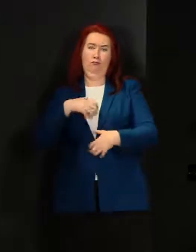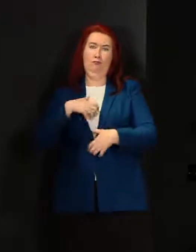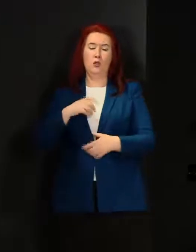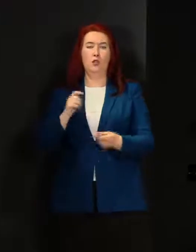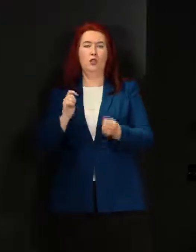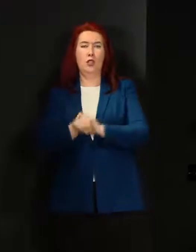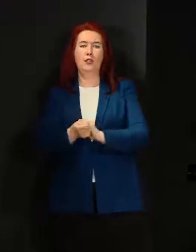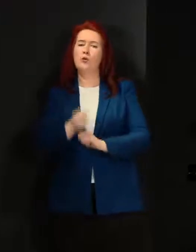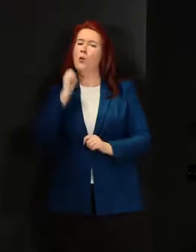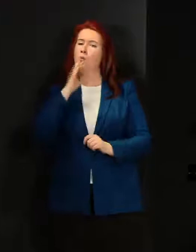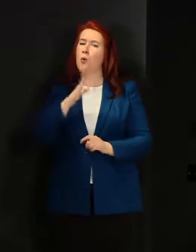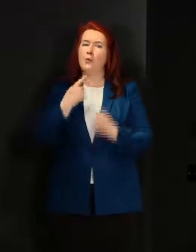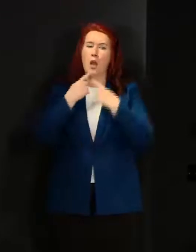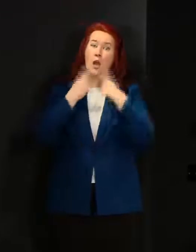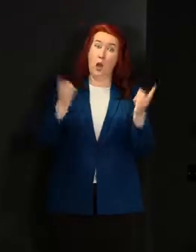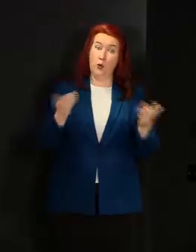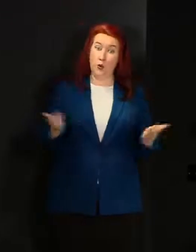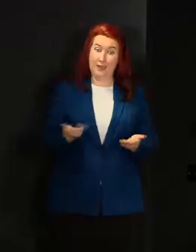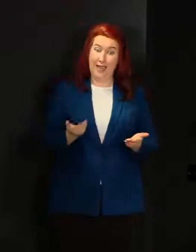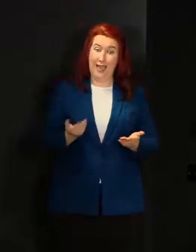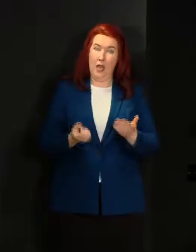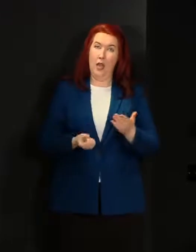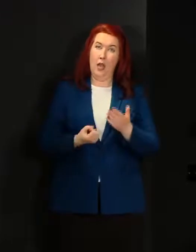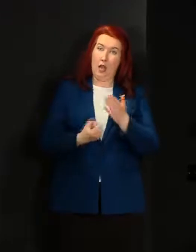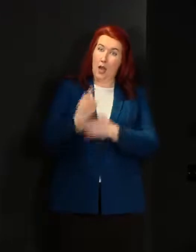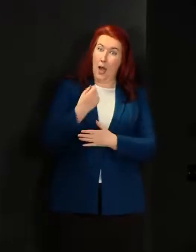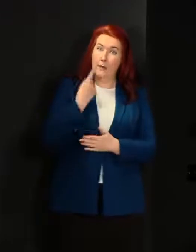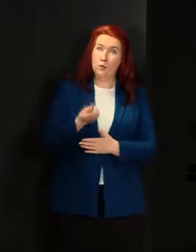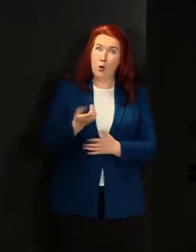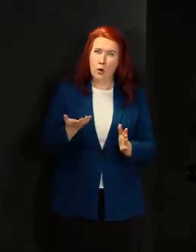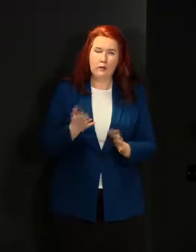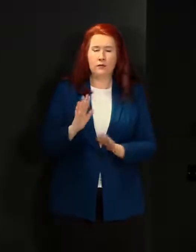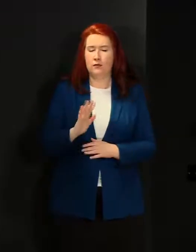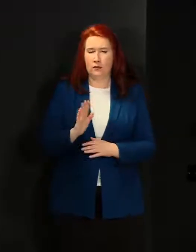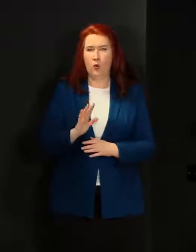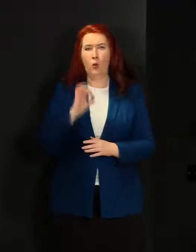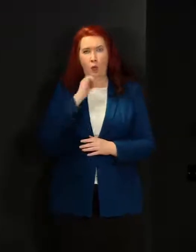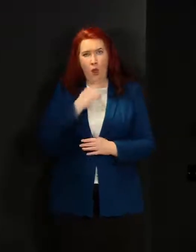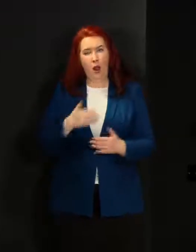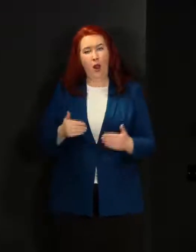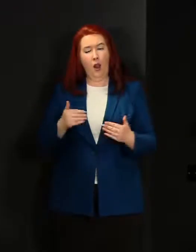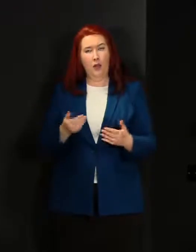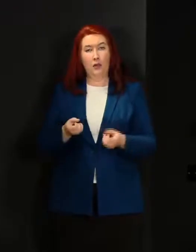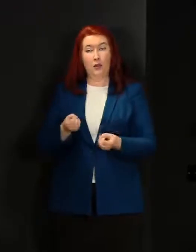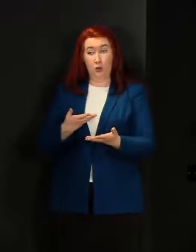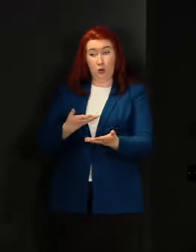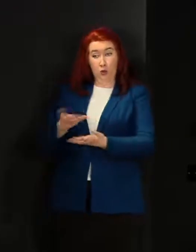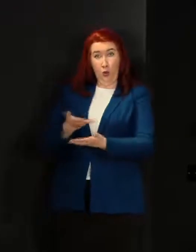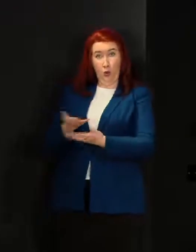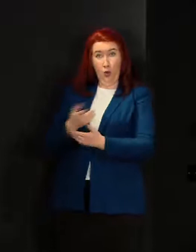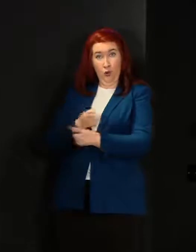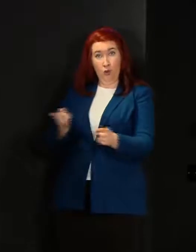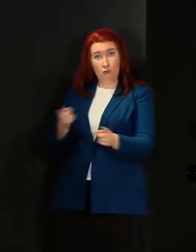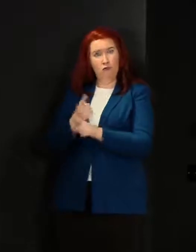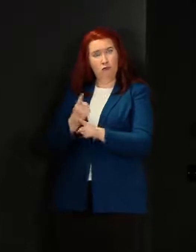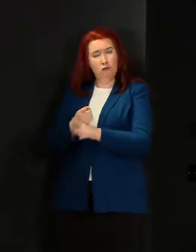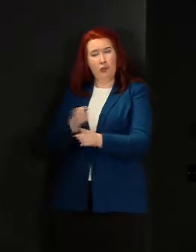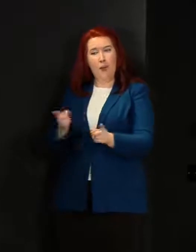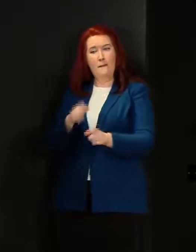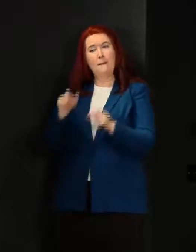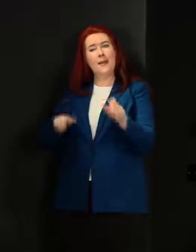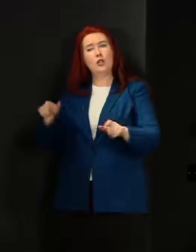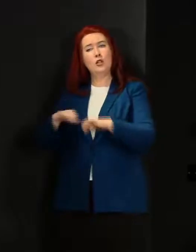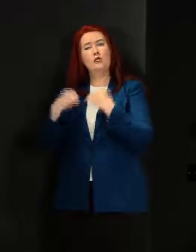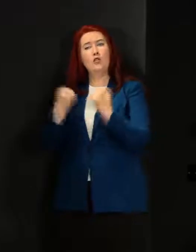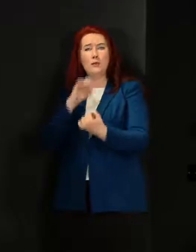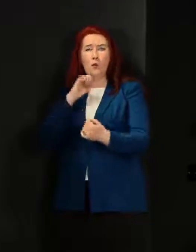something on one day and expect it to happen that day so we will talk to those groups the patient groups amongst them